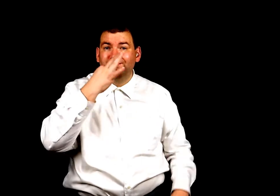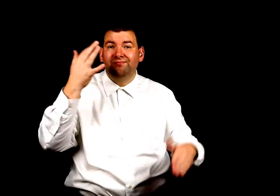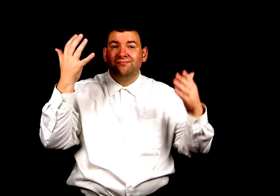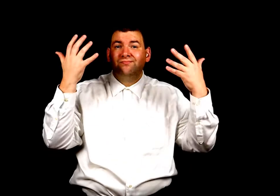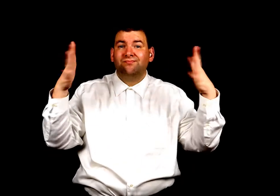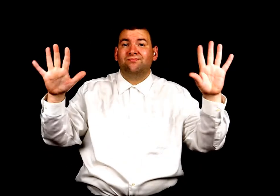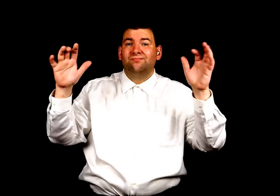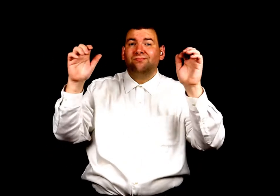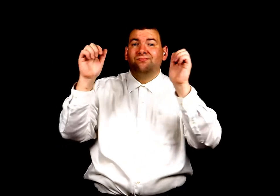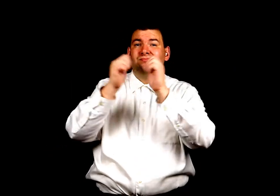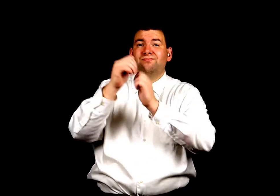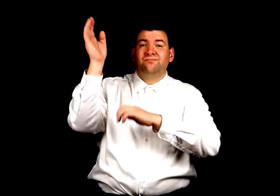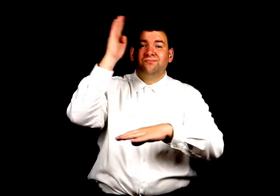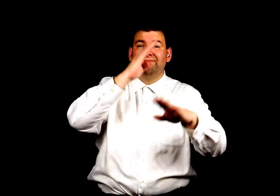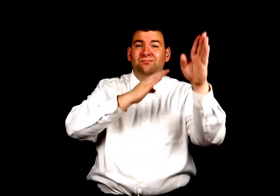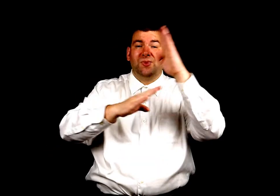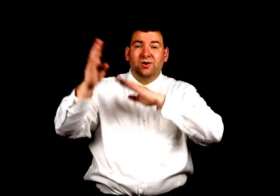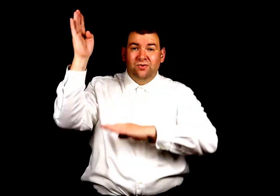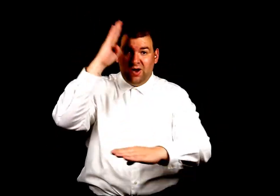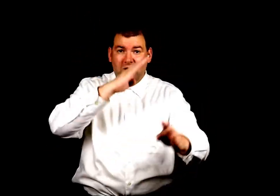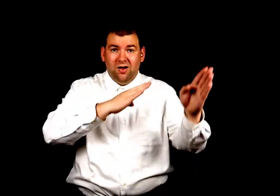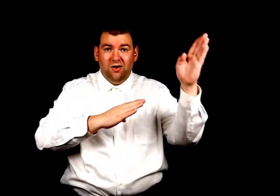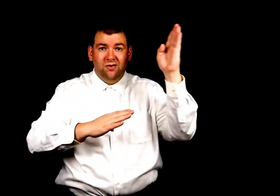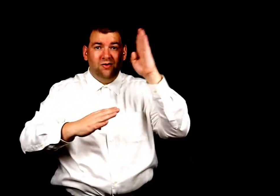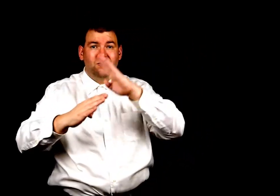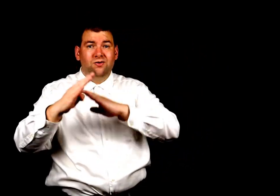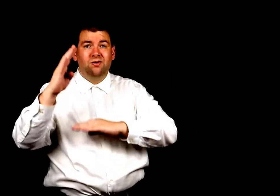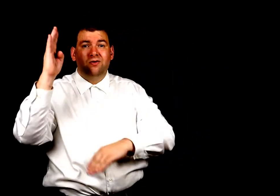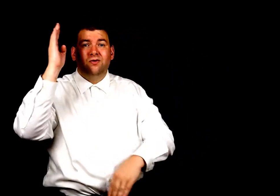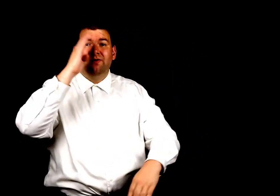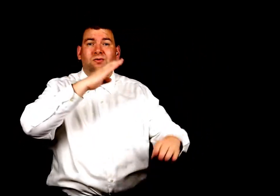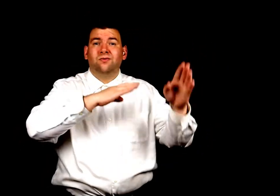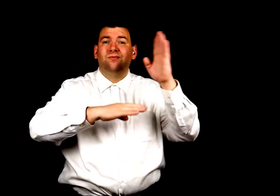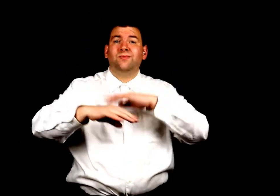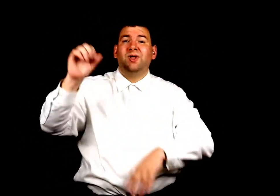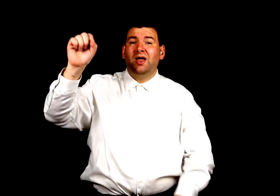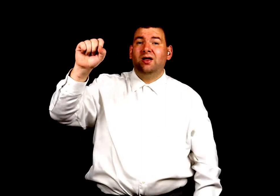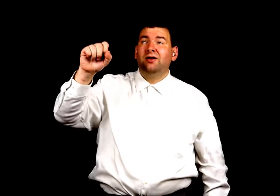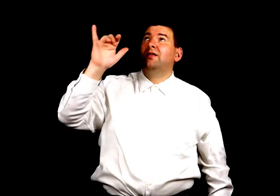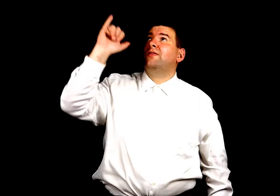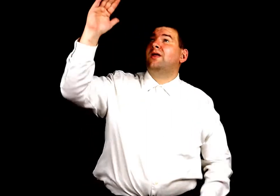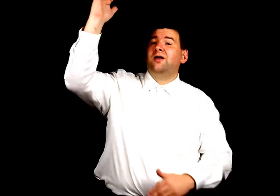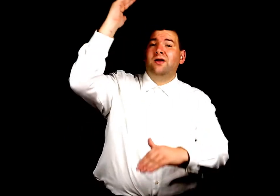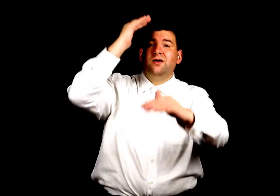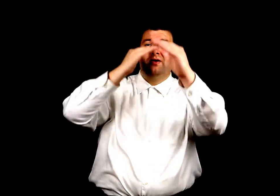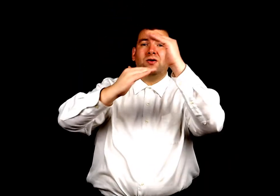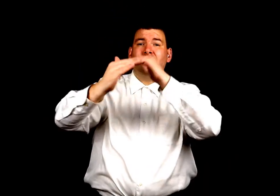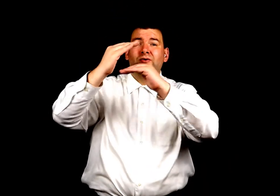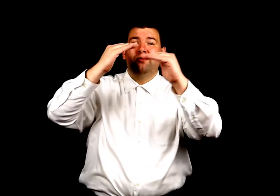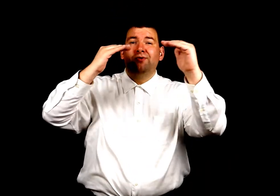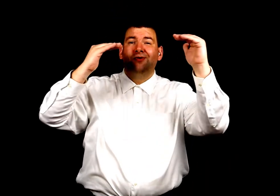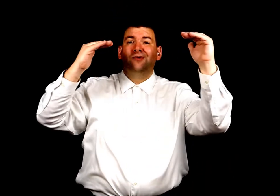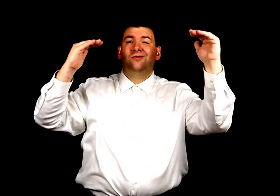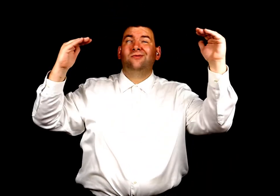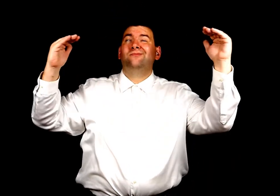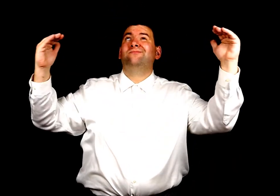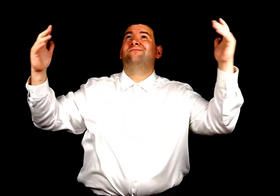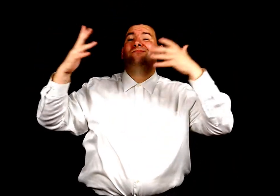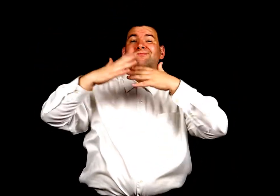be done with troubles and trials Yes, in that home Yes, in that home